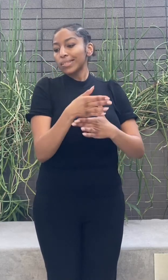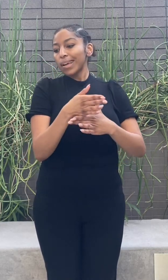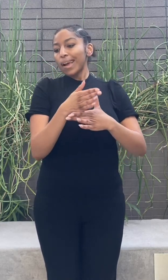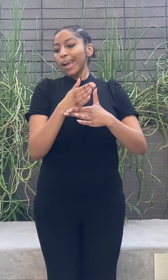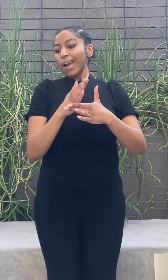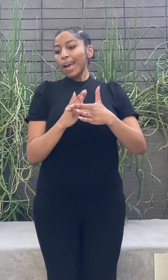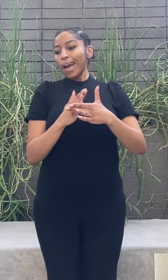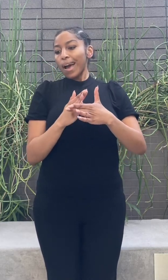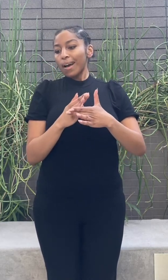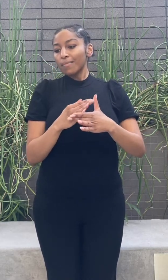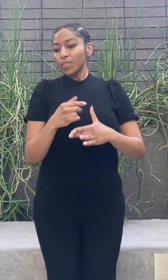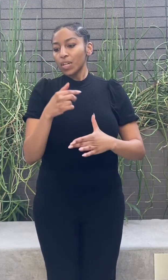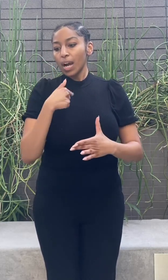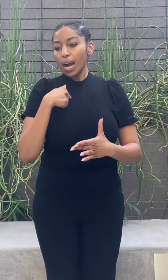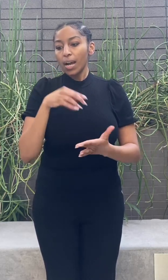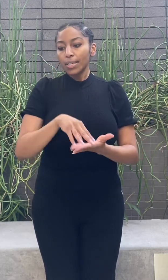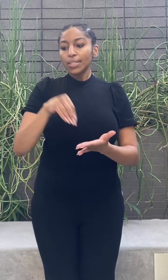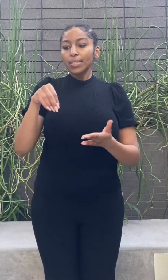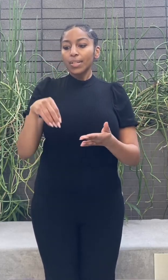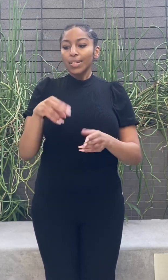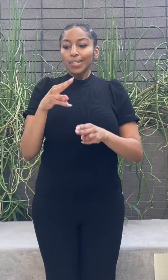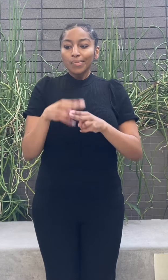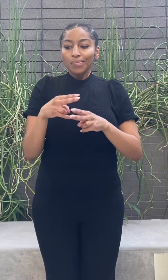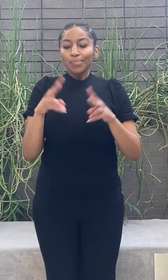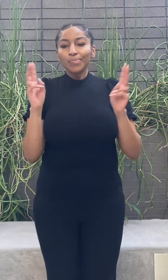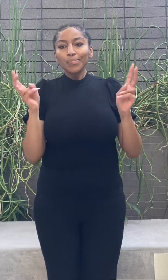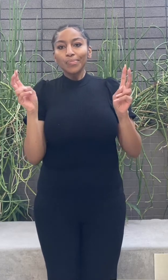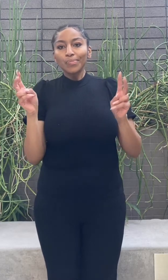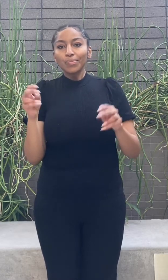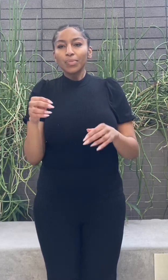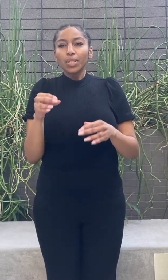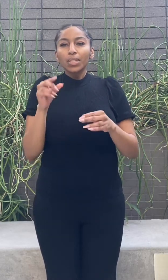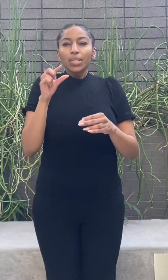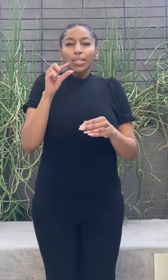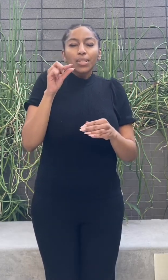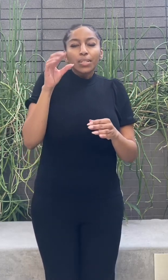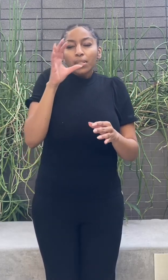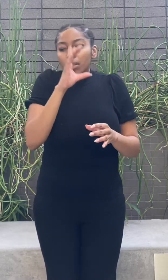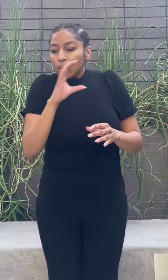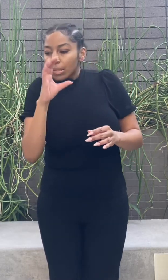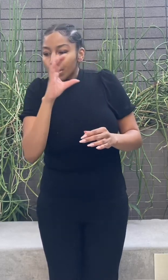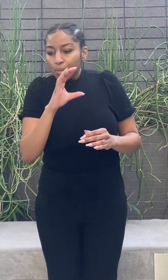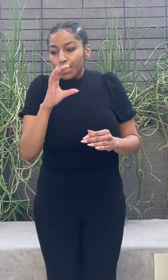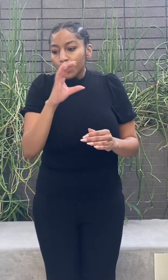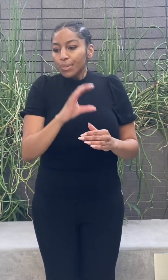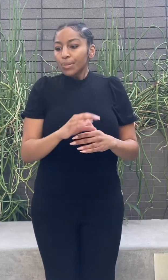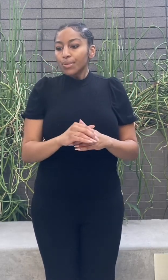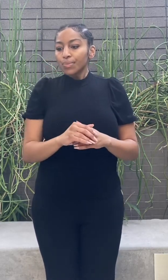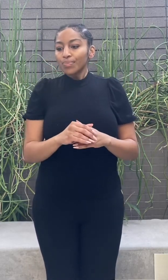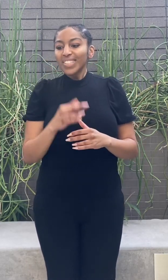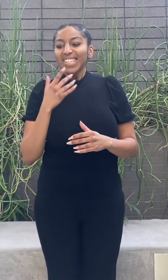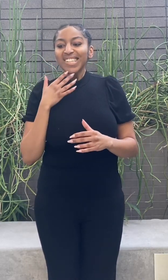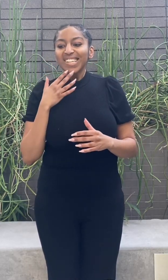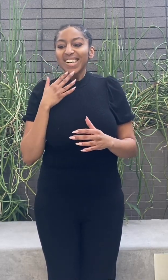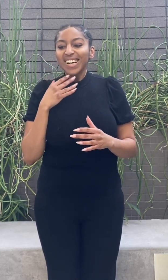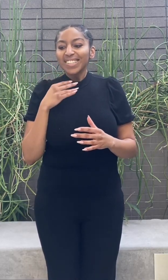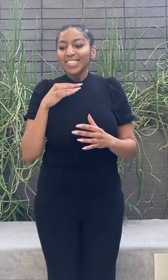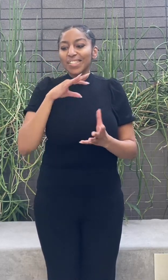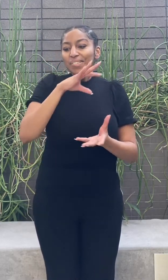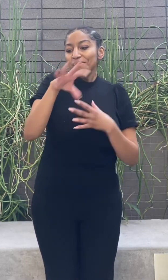swirl before I sip through my teeth. I dive into limestone and clay in